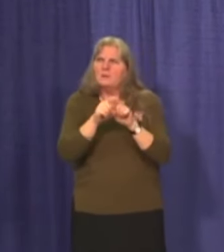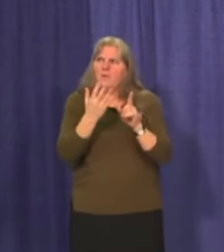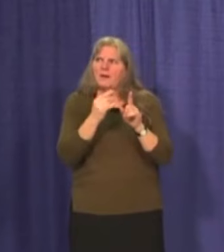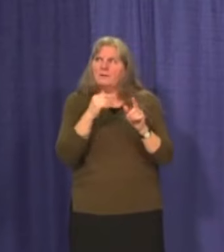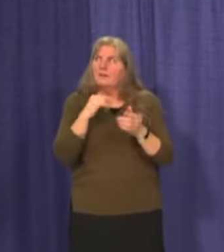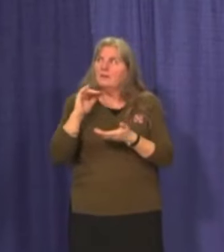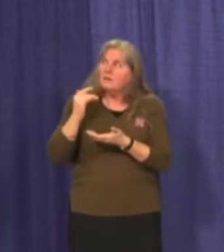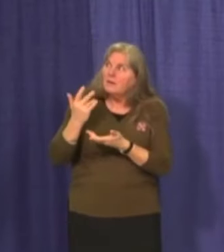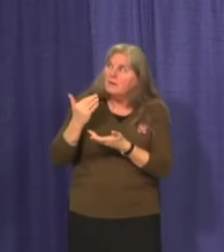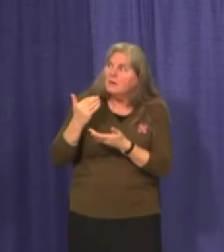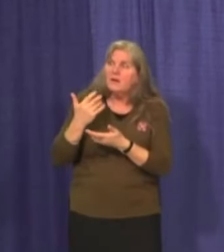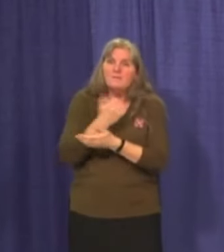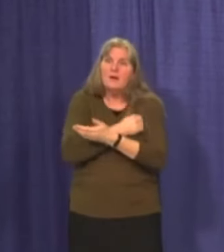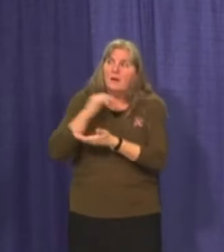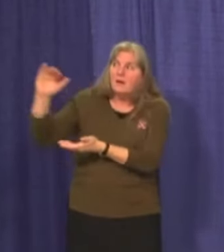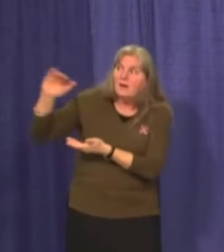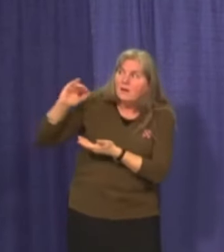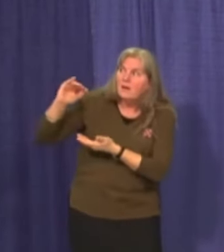incoming supplies.